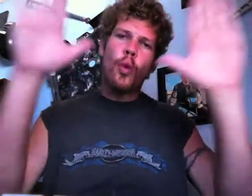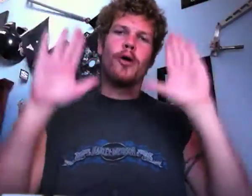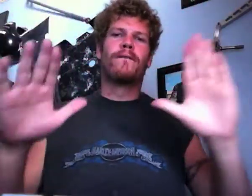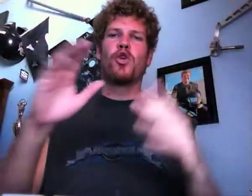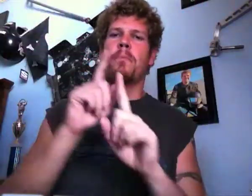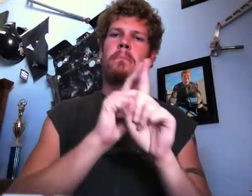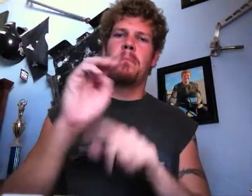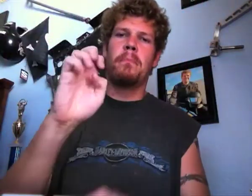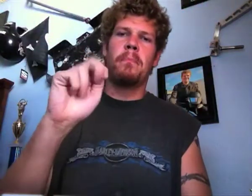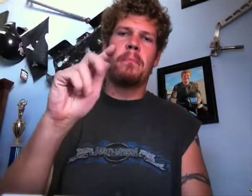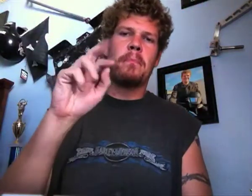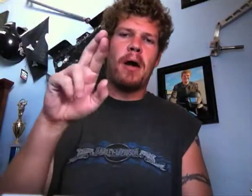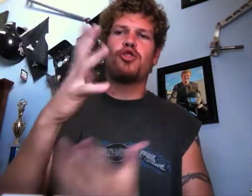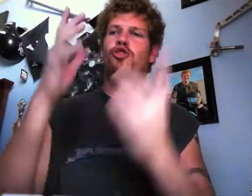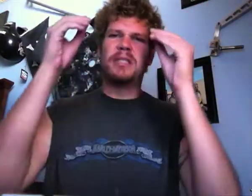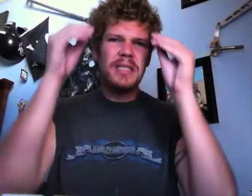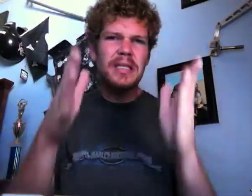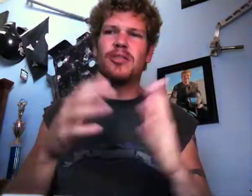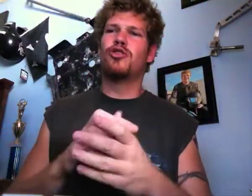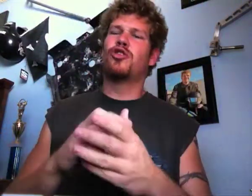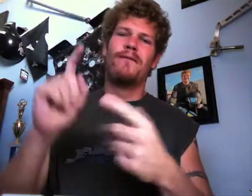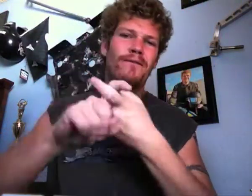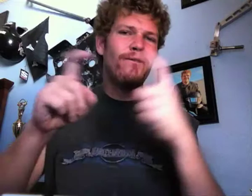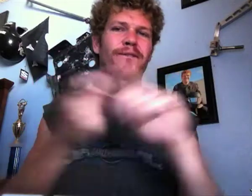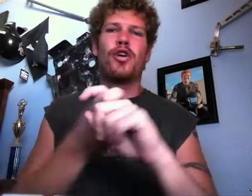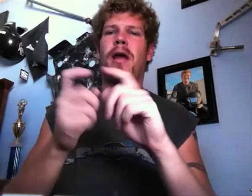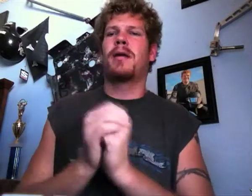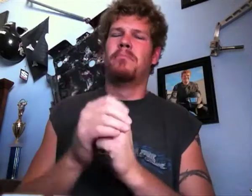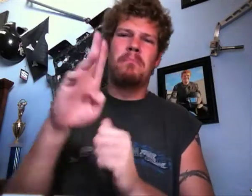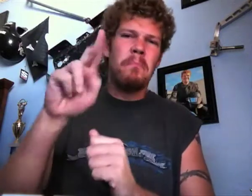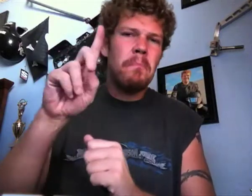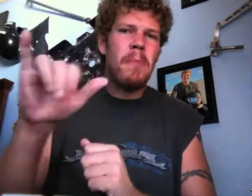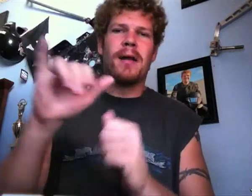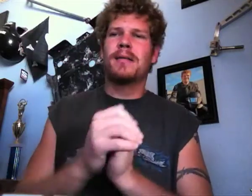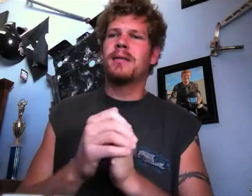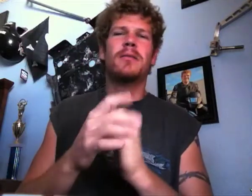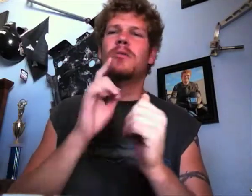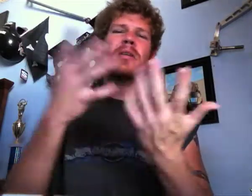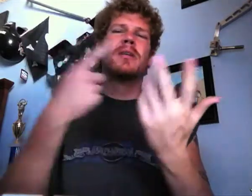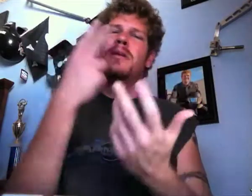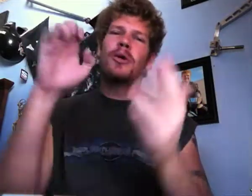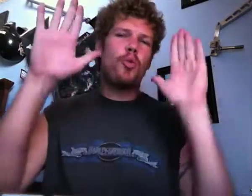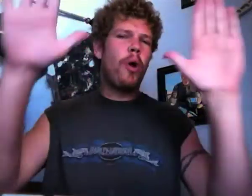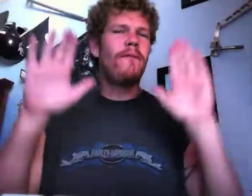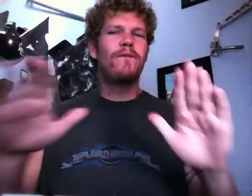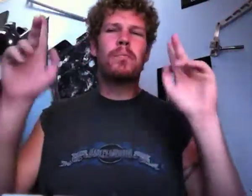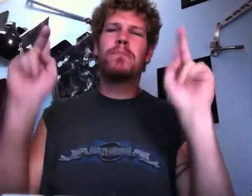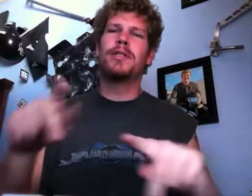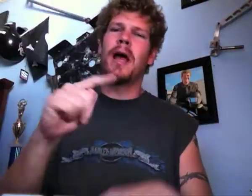but I don't know what I'm doing.